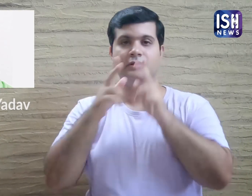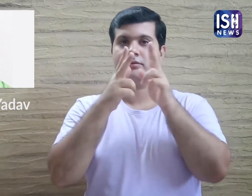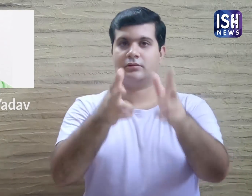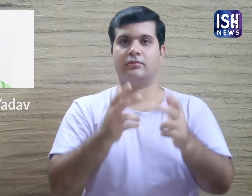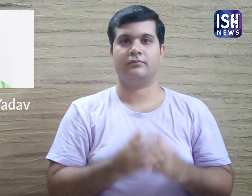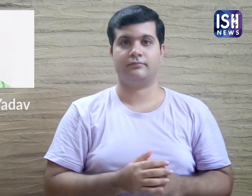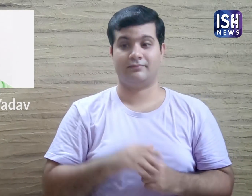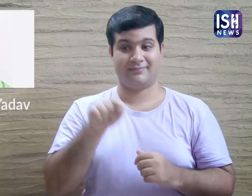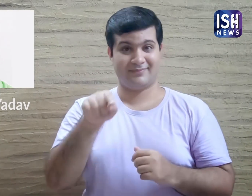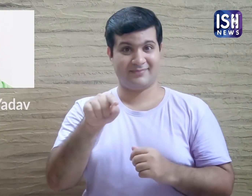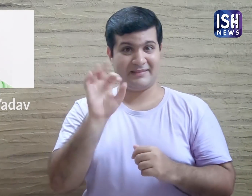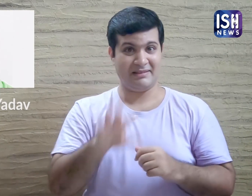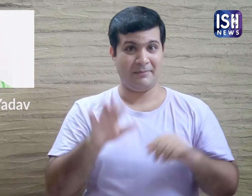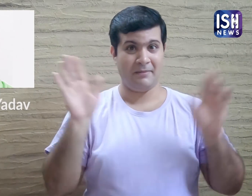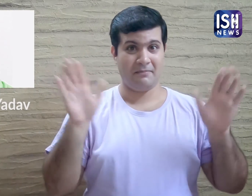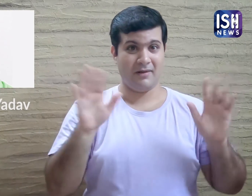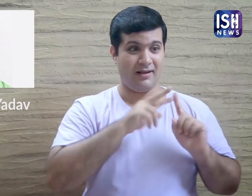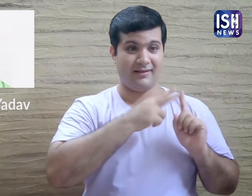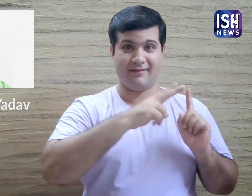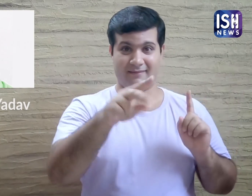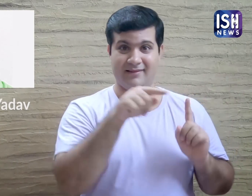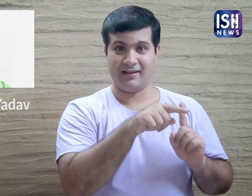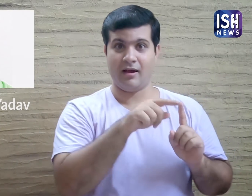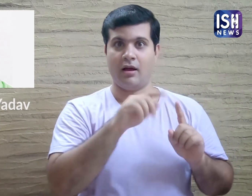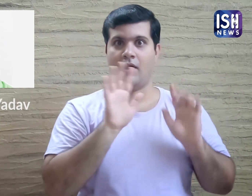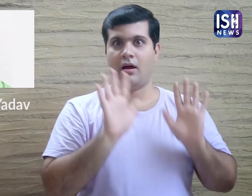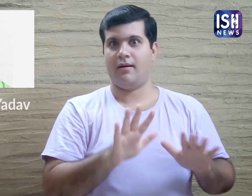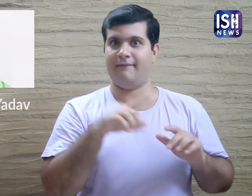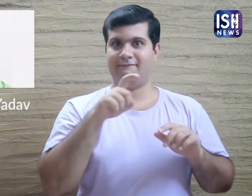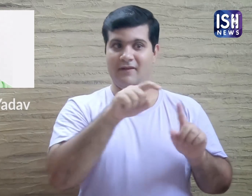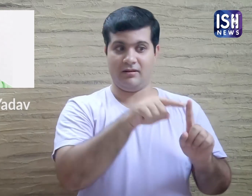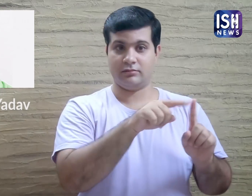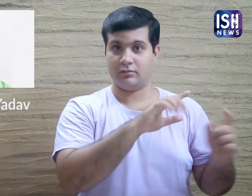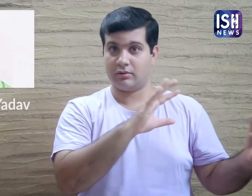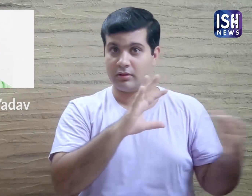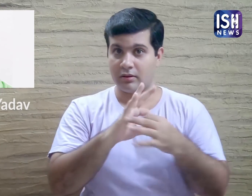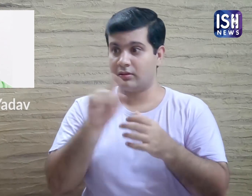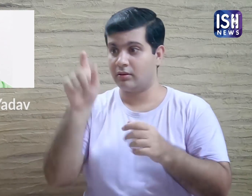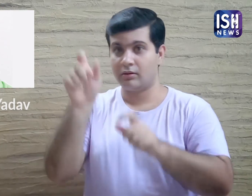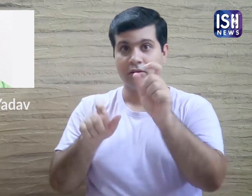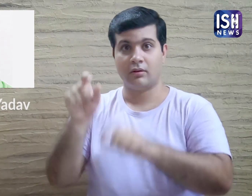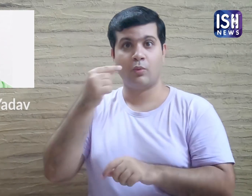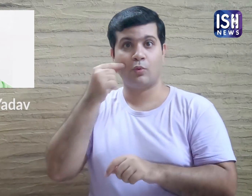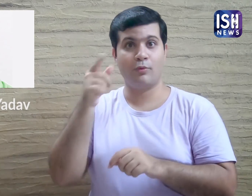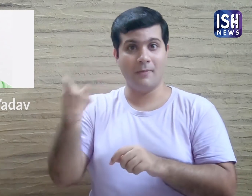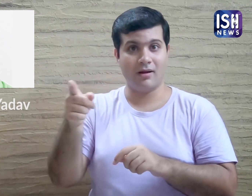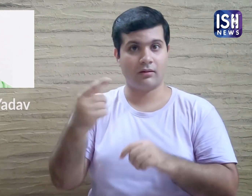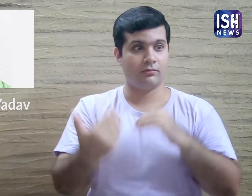said till now, they have found no proof that these bats